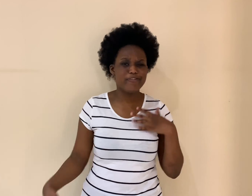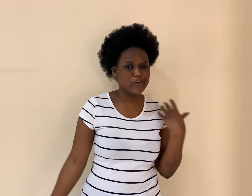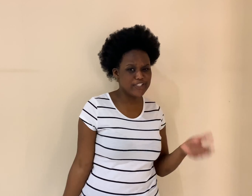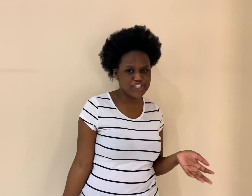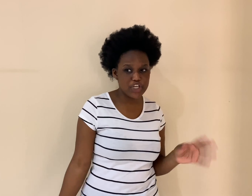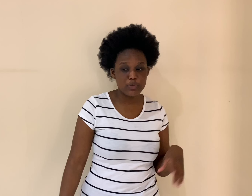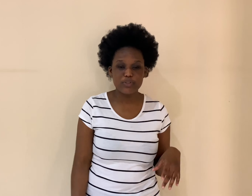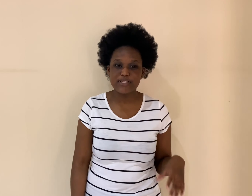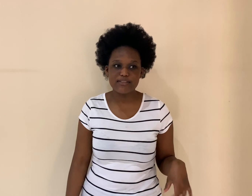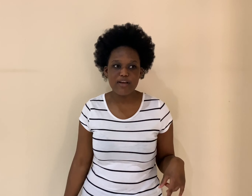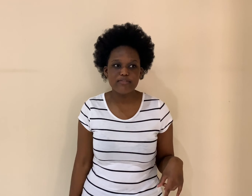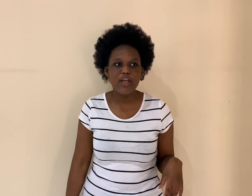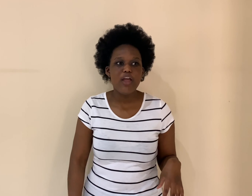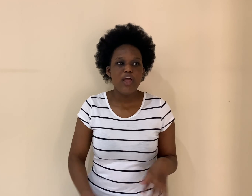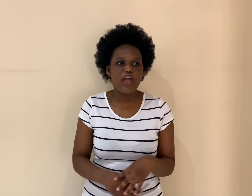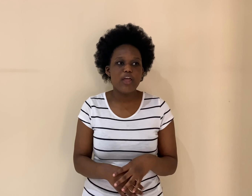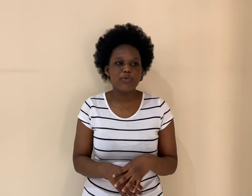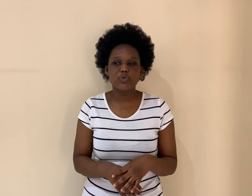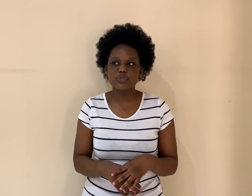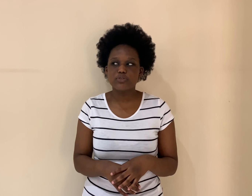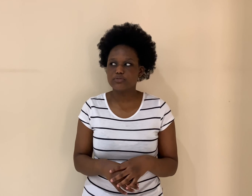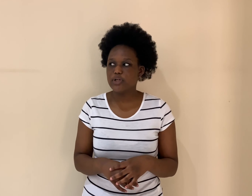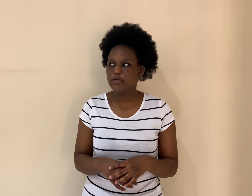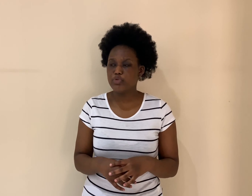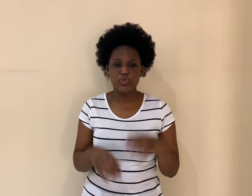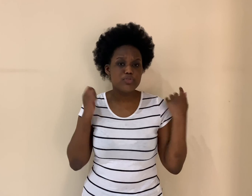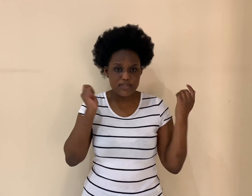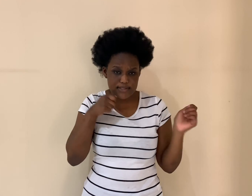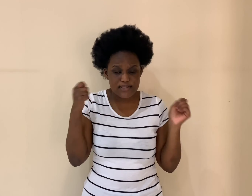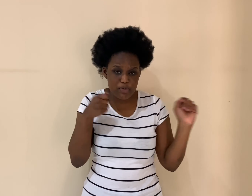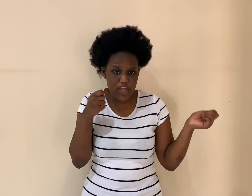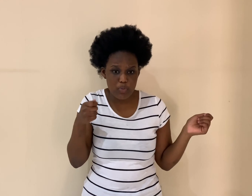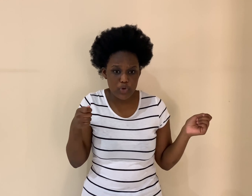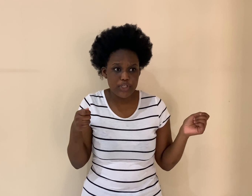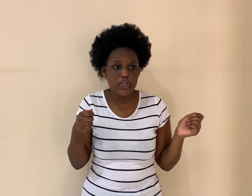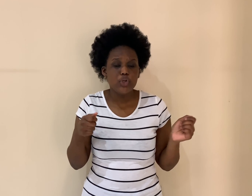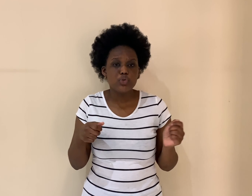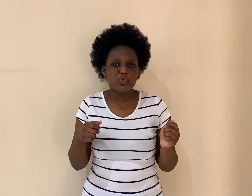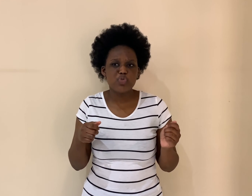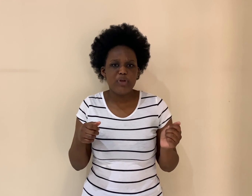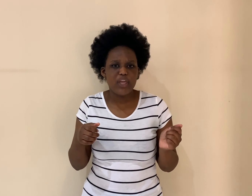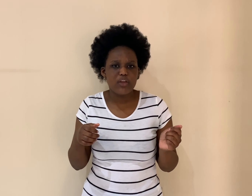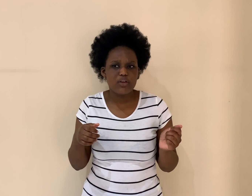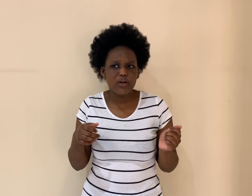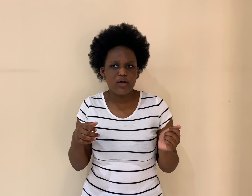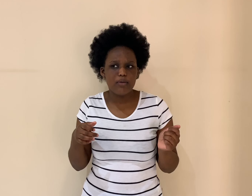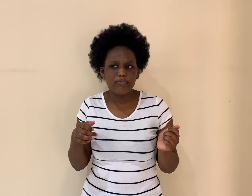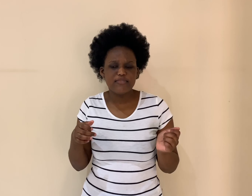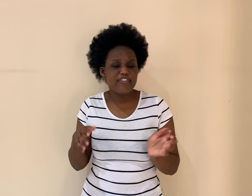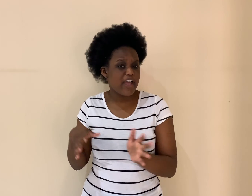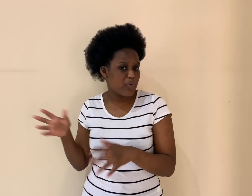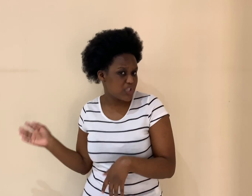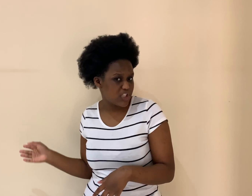furniture and all that stuff. And also use some of that wood to make firewood,